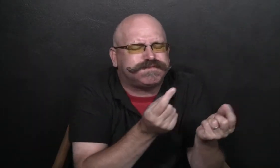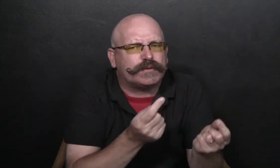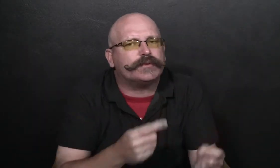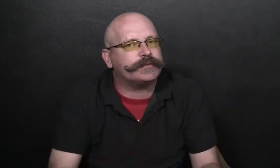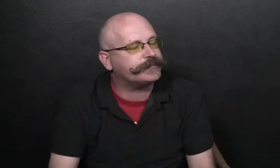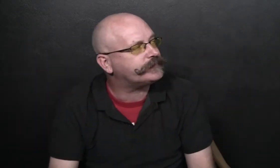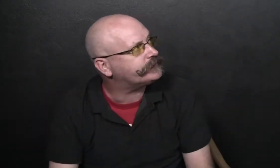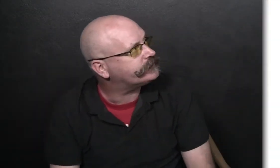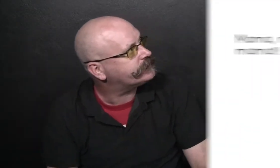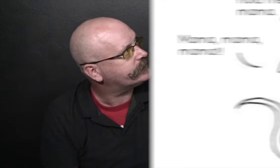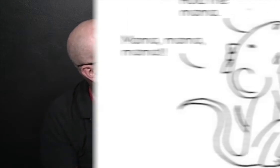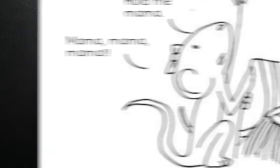things.